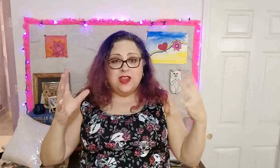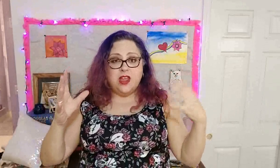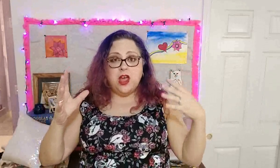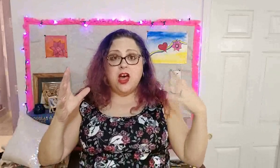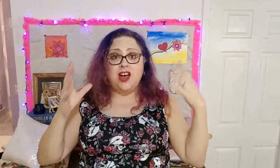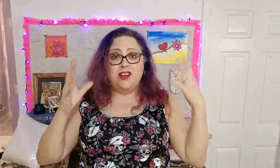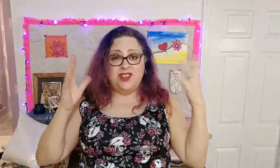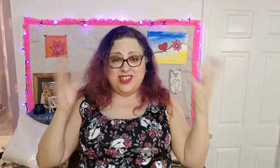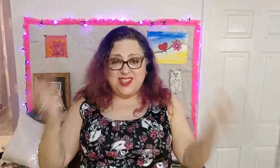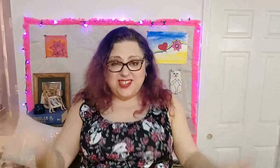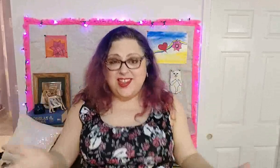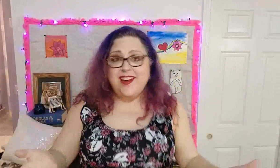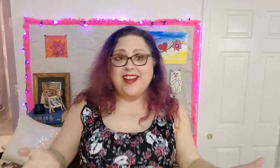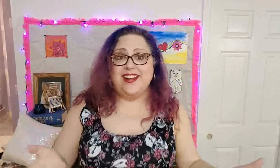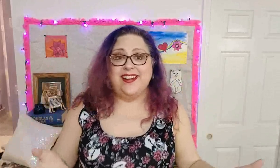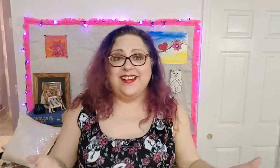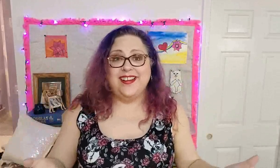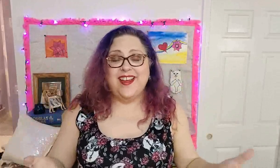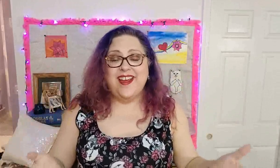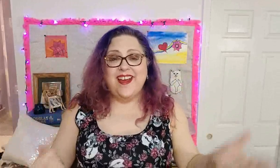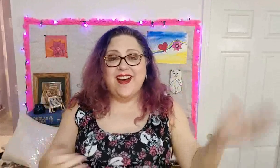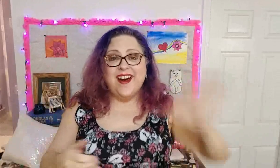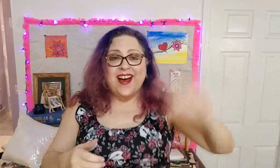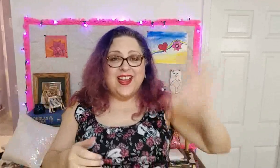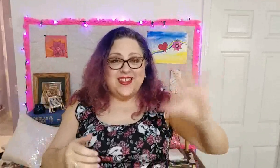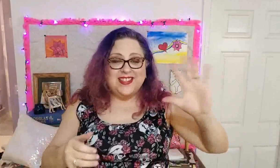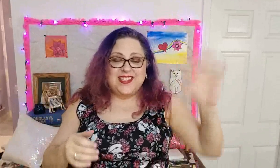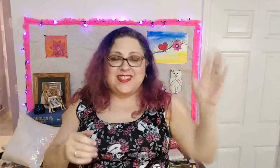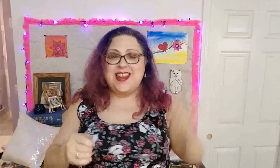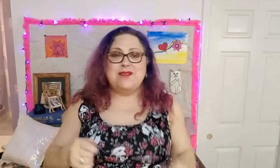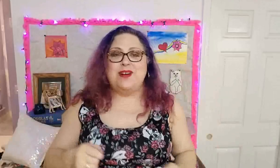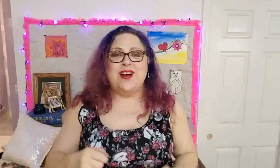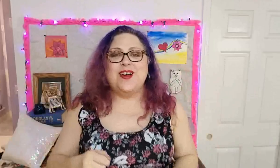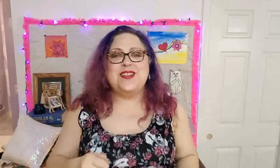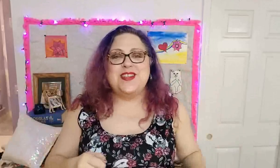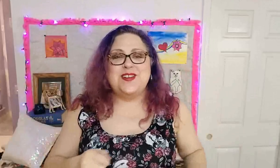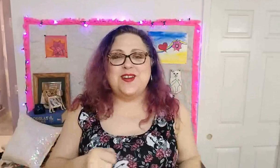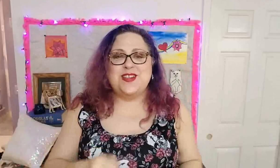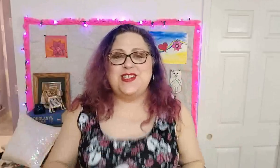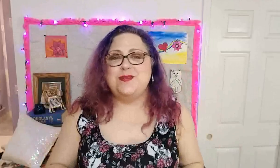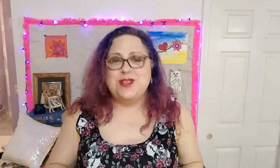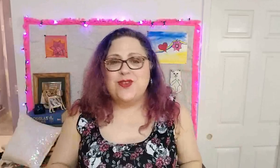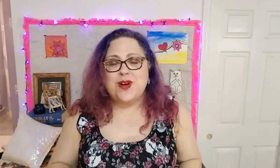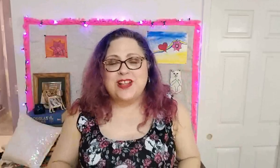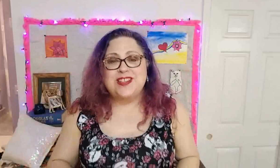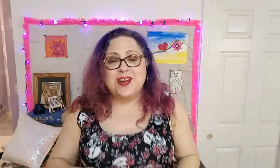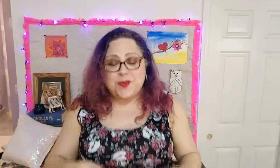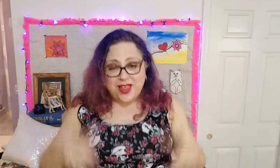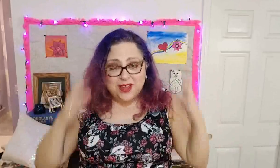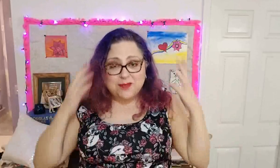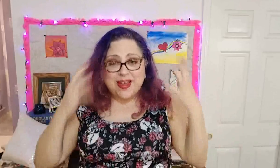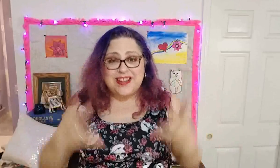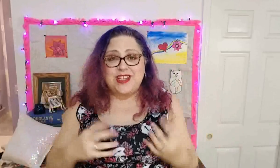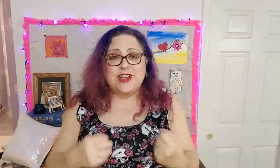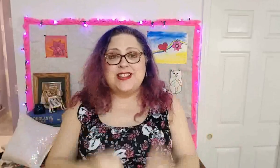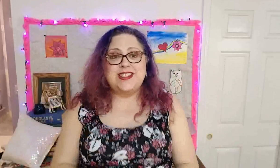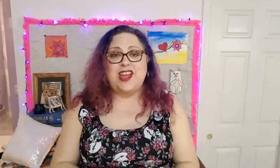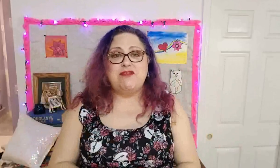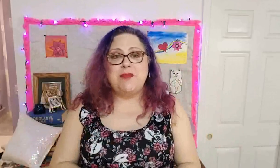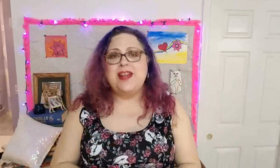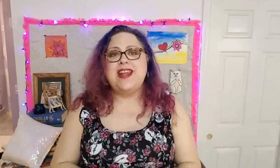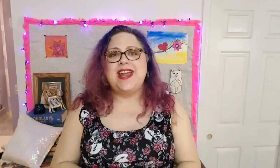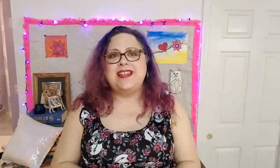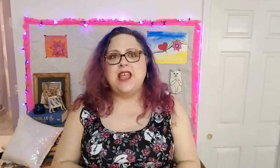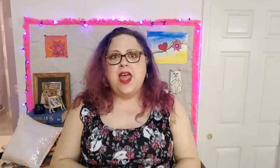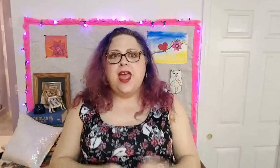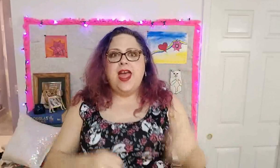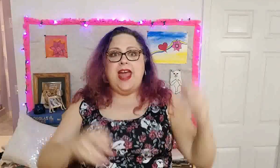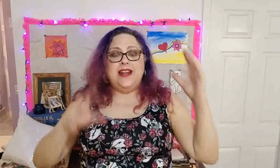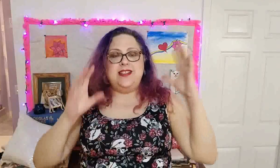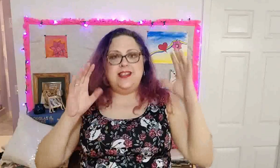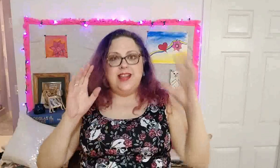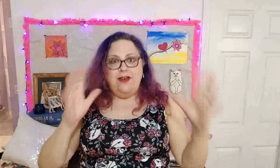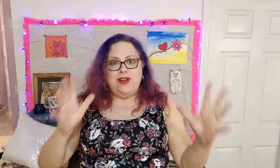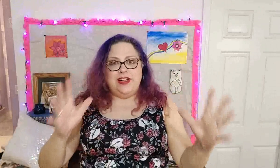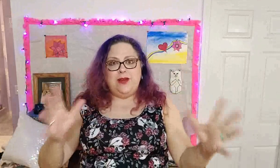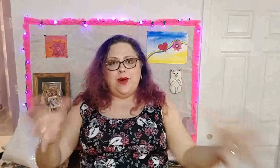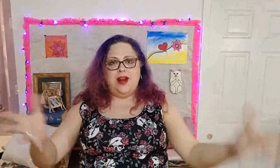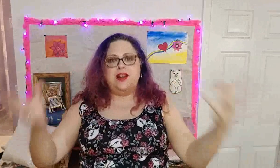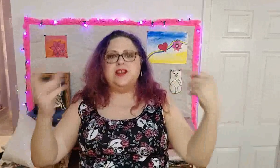of the sun. Hi, this is Deborah, also known as NewBitch42. Welcome back to Good Stuff Mondays. And definitely wanted to